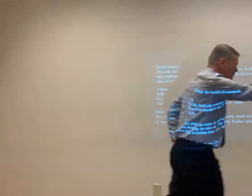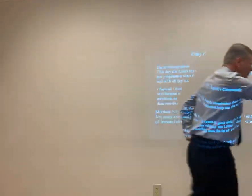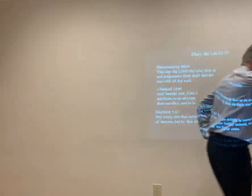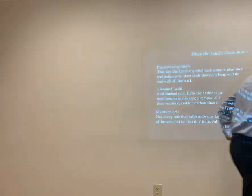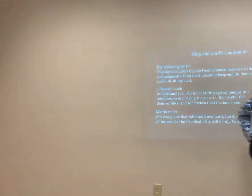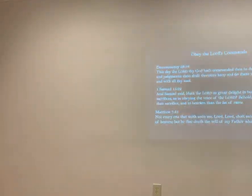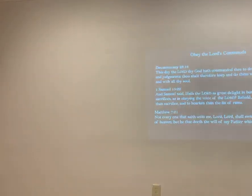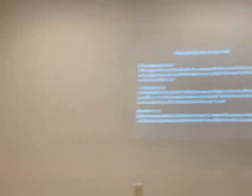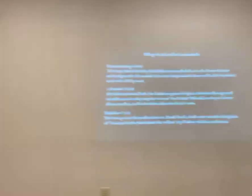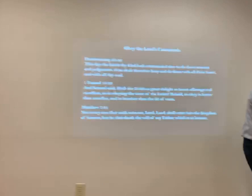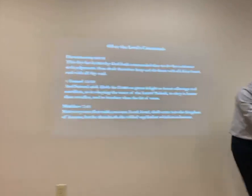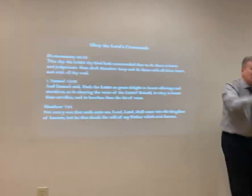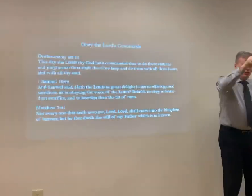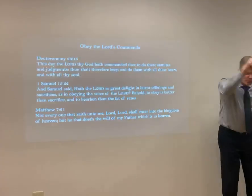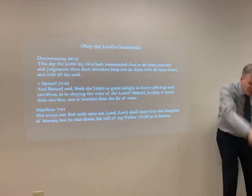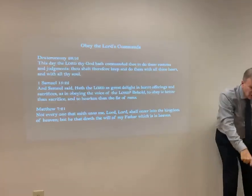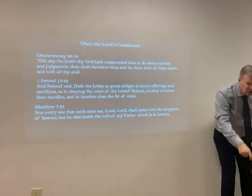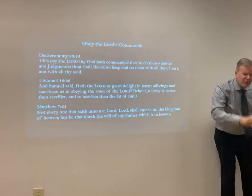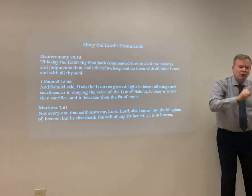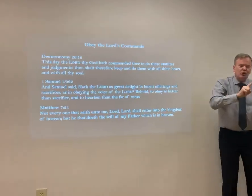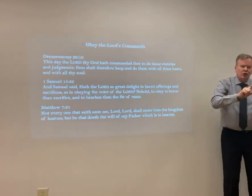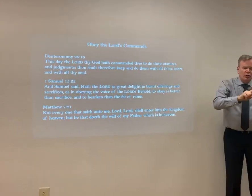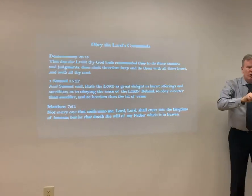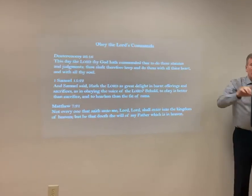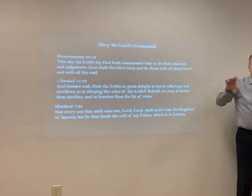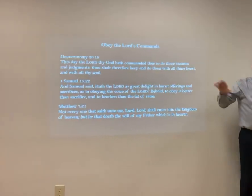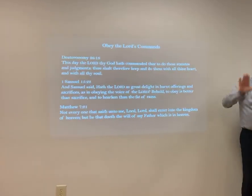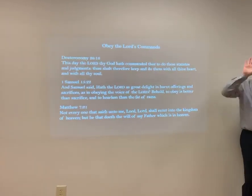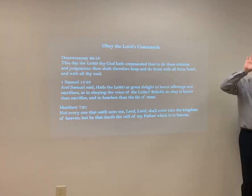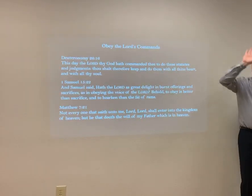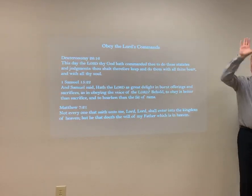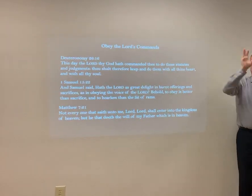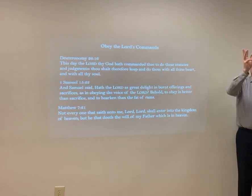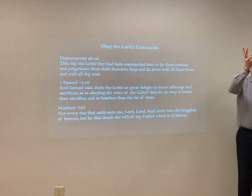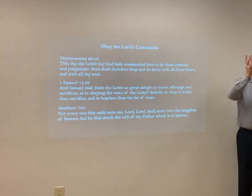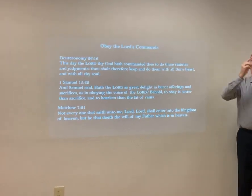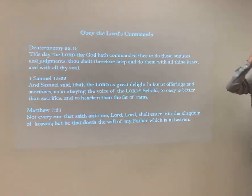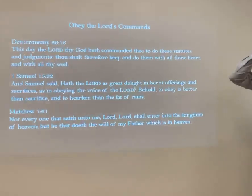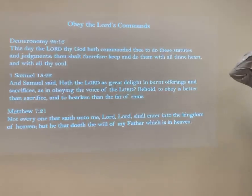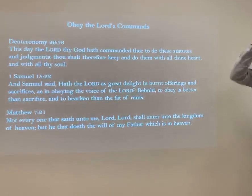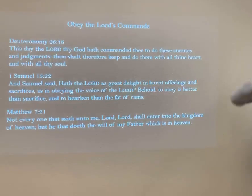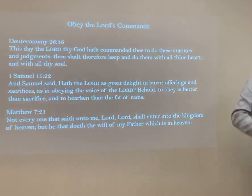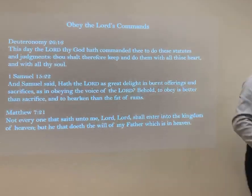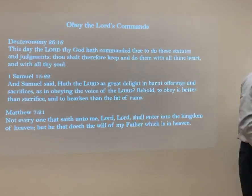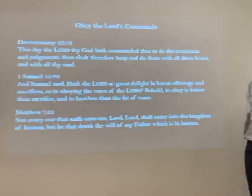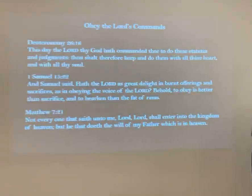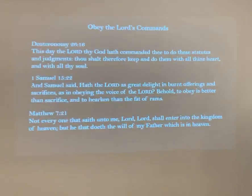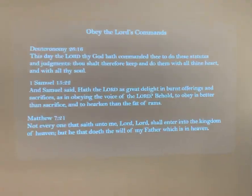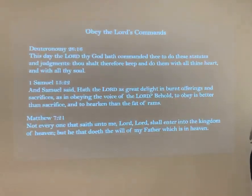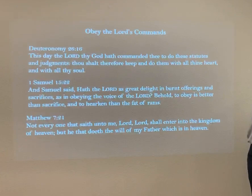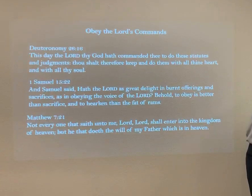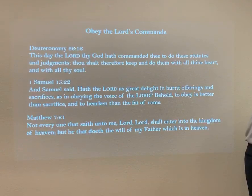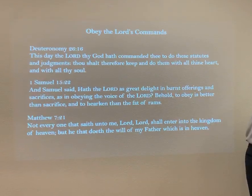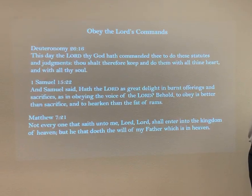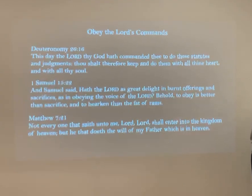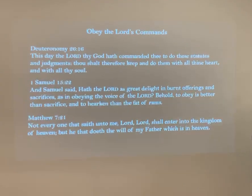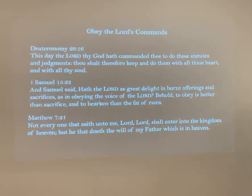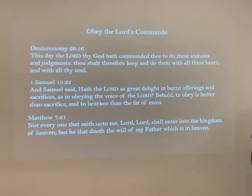Now, if you look, Abraham was supposed to do the will of the Lord. Understanding what he had said about